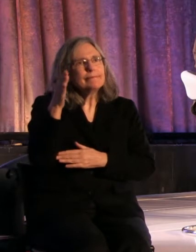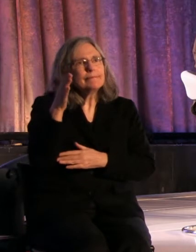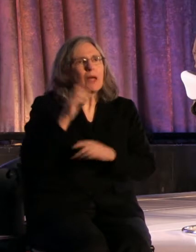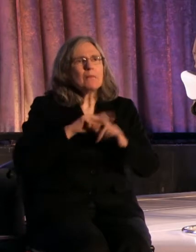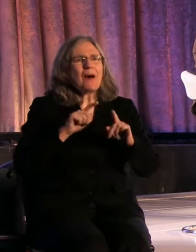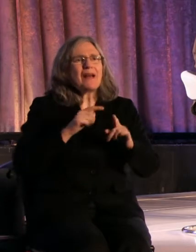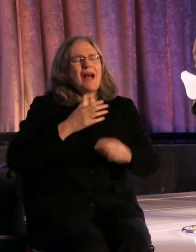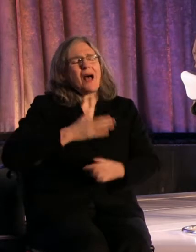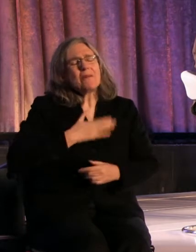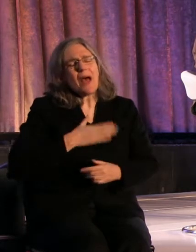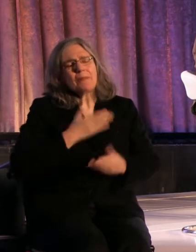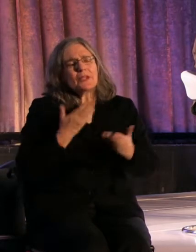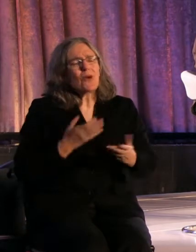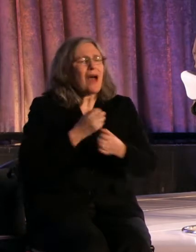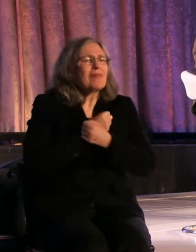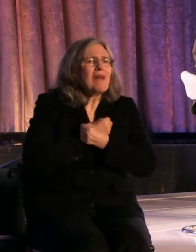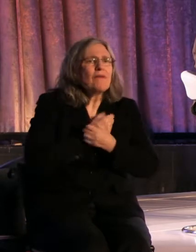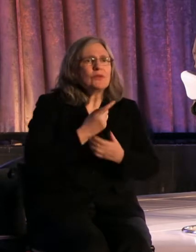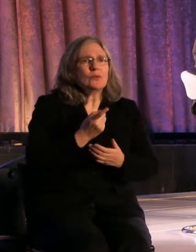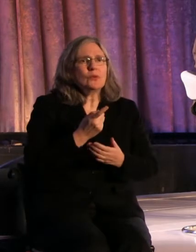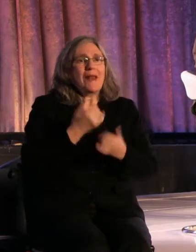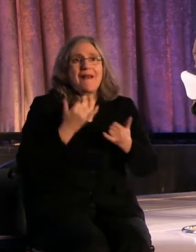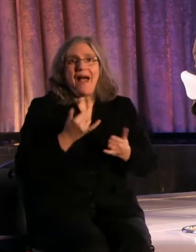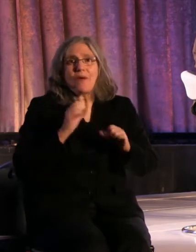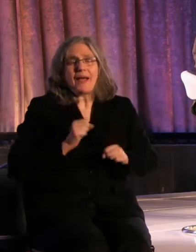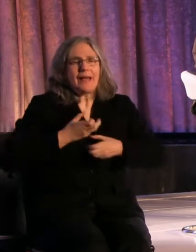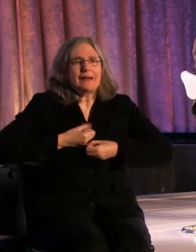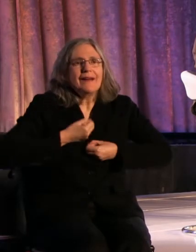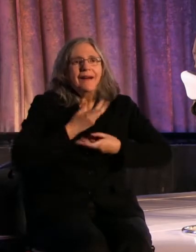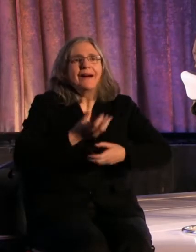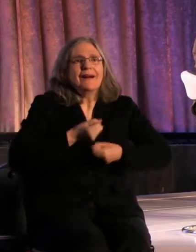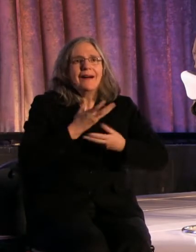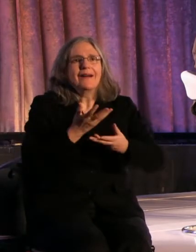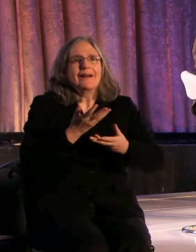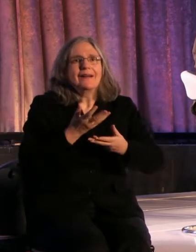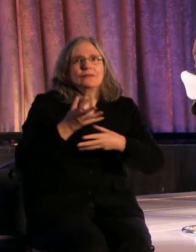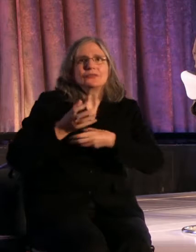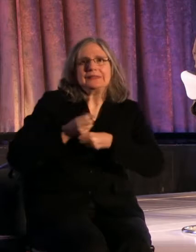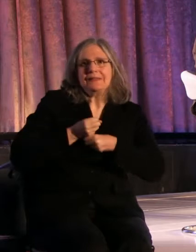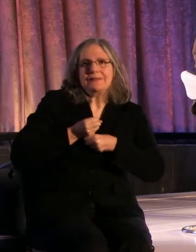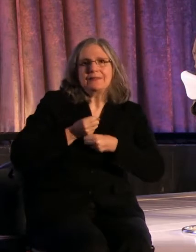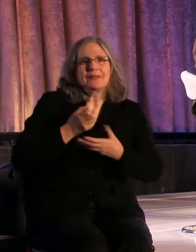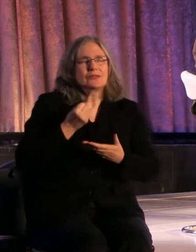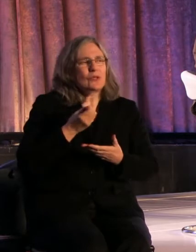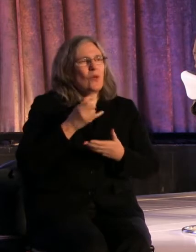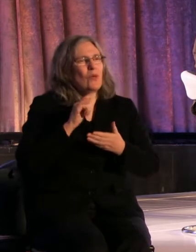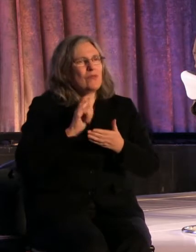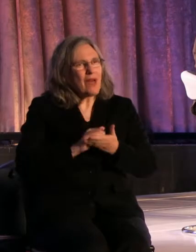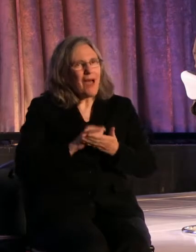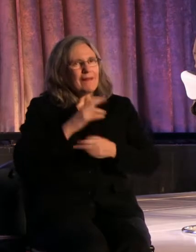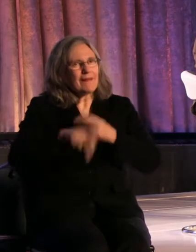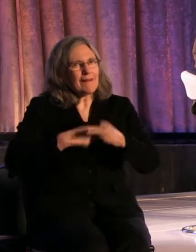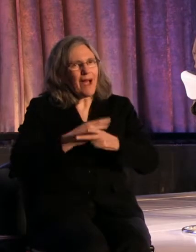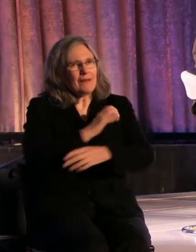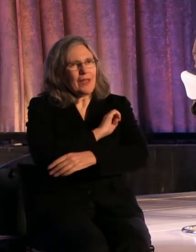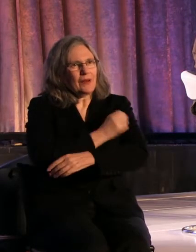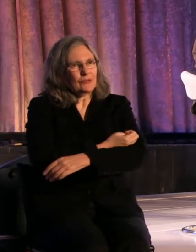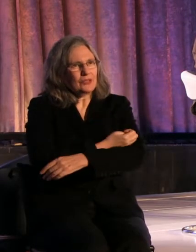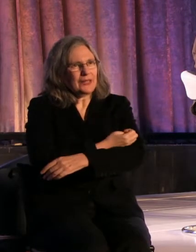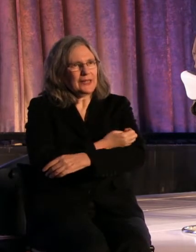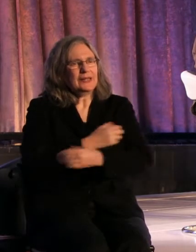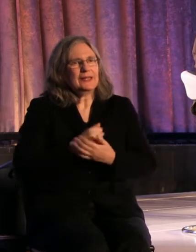you. Can I now spill my guts? You know? And I think that, that as an energy, has